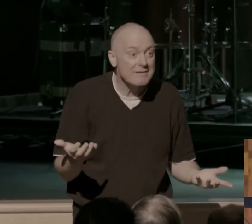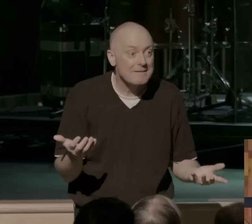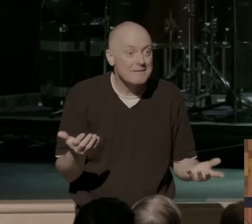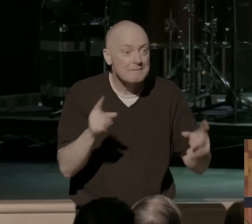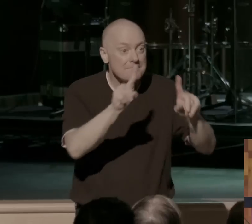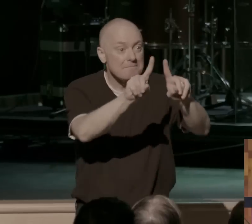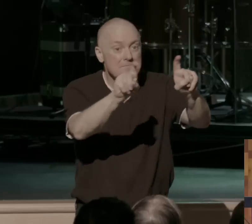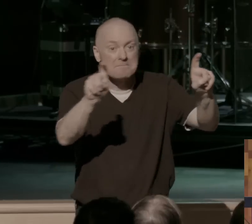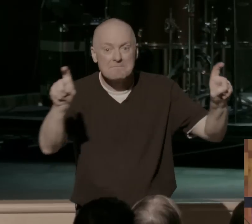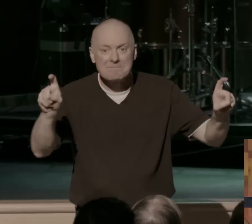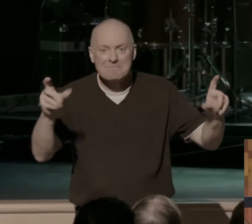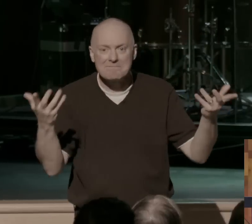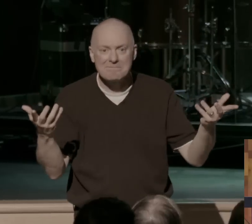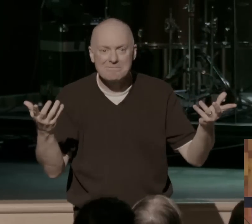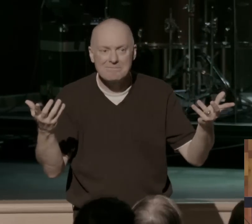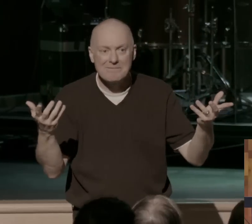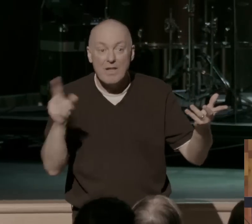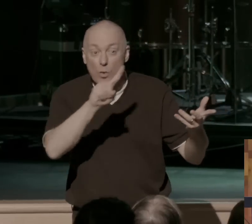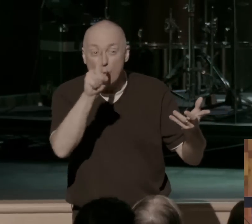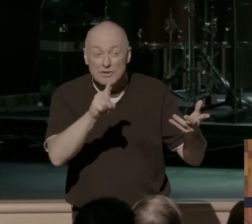The ultimate question is, have you trusted in the blood?